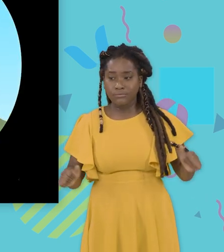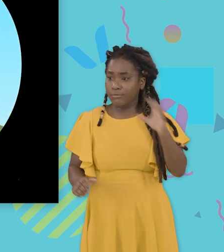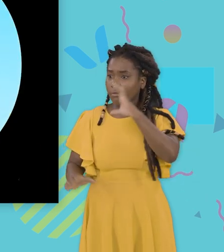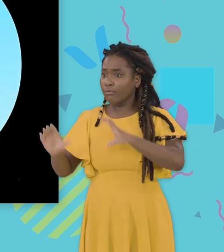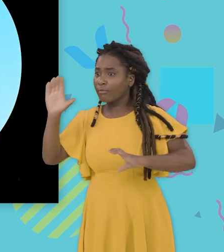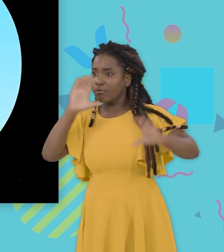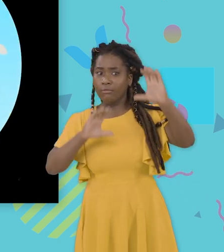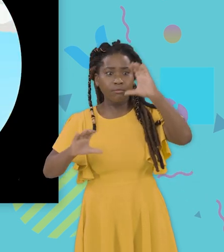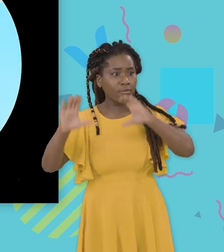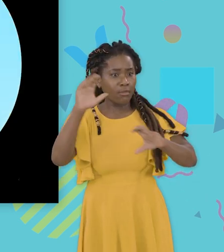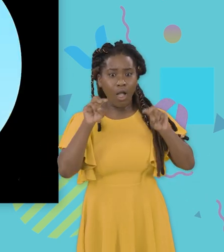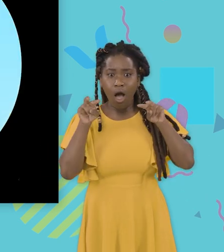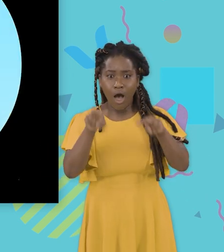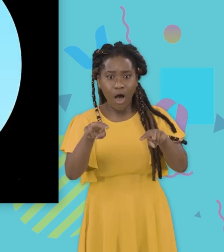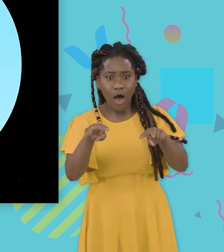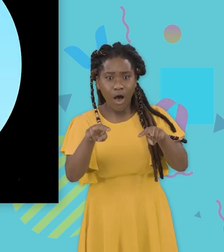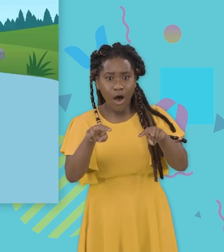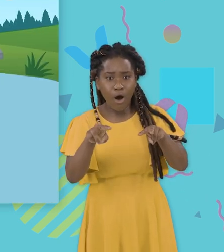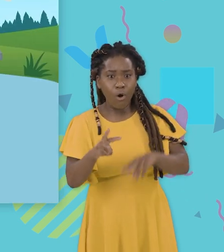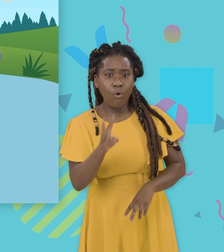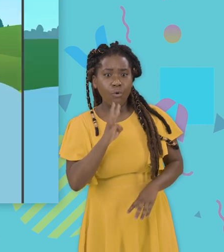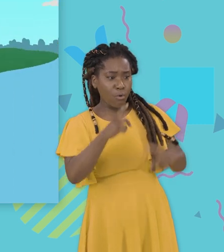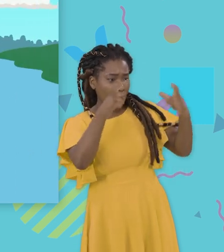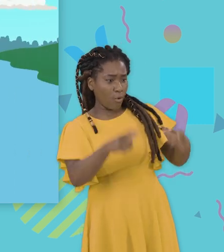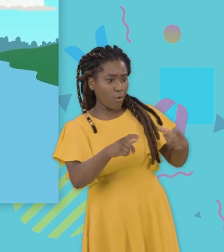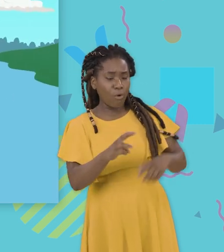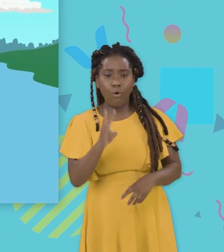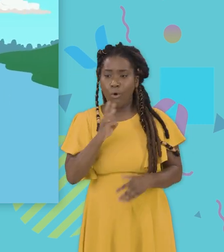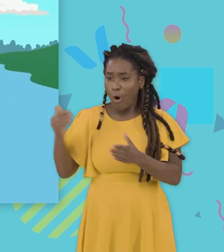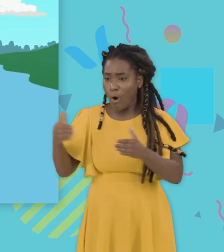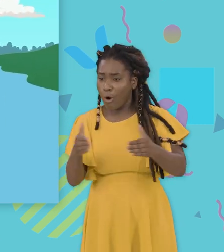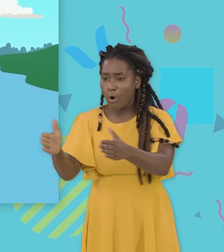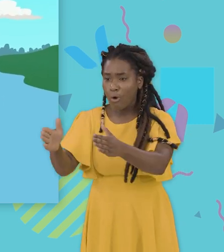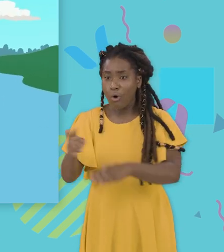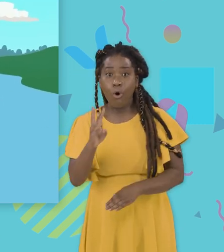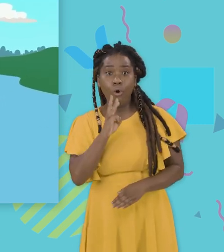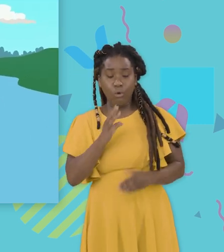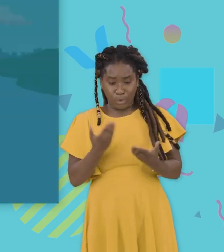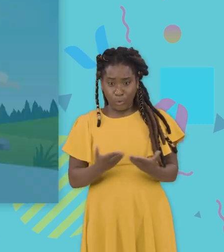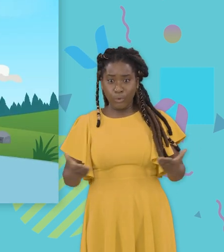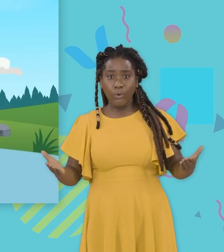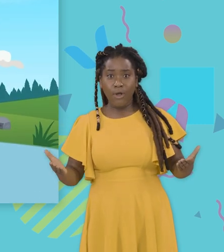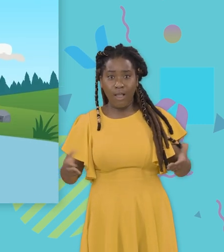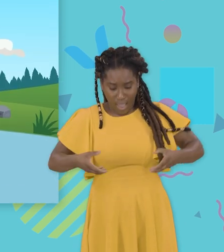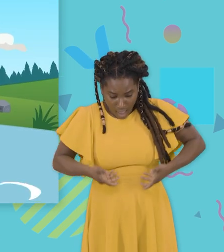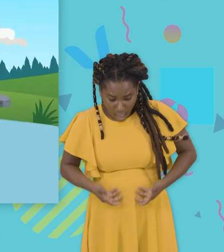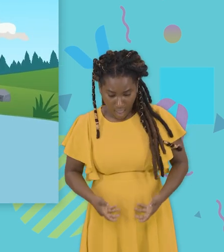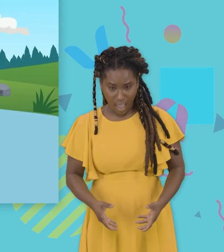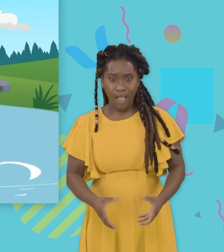water when it flies Lakes and rivers are its water supply It covers above the